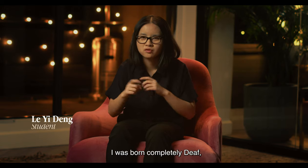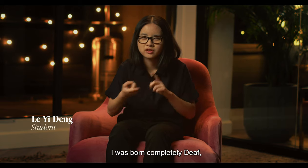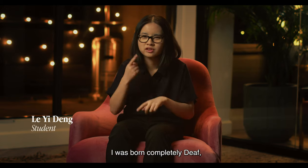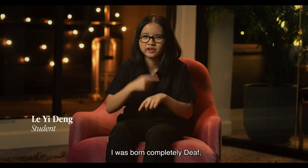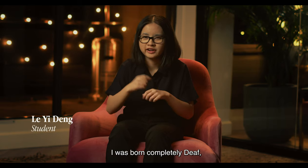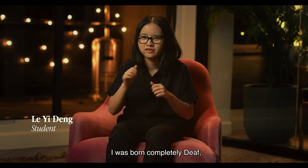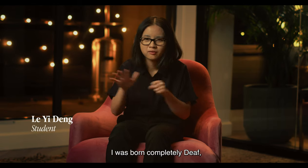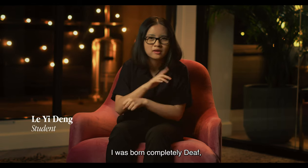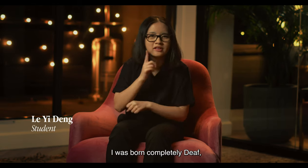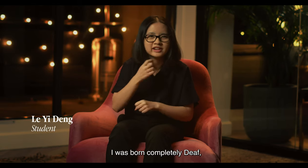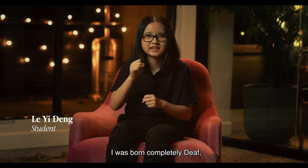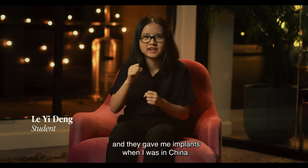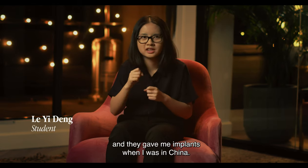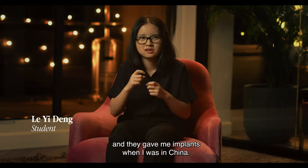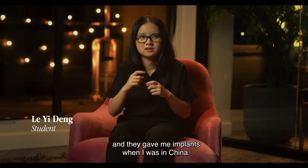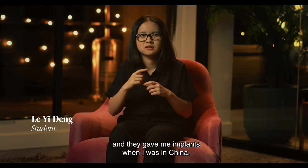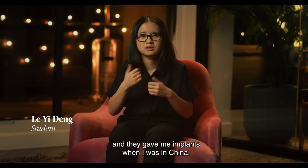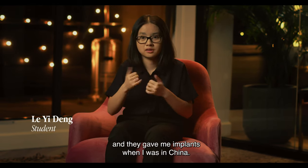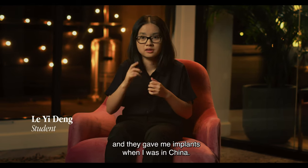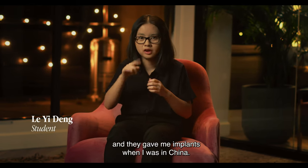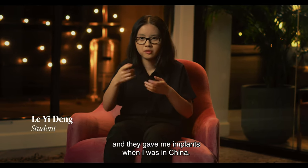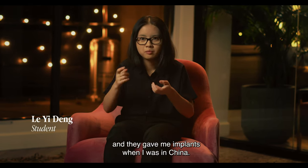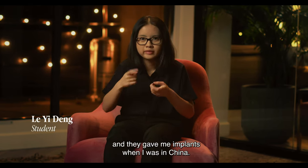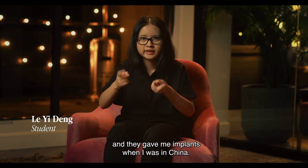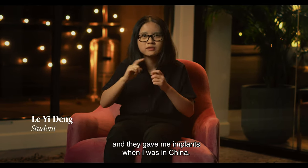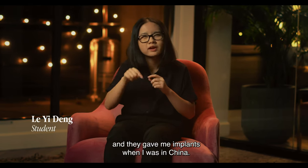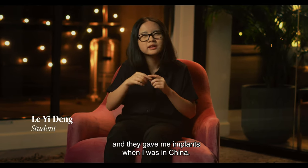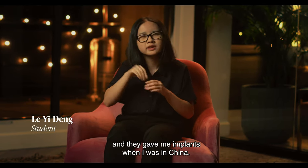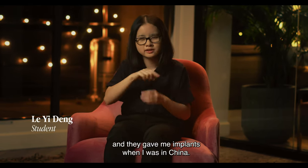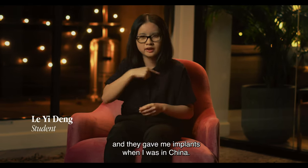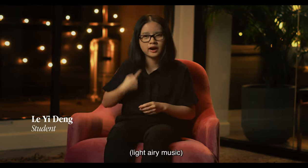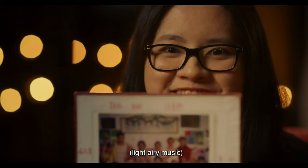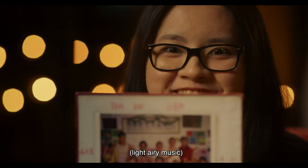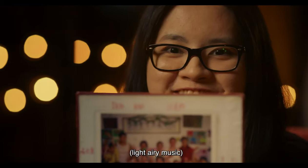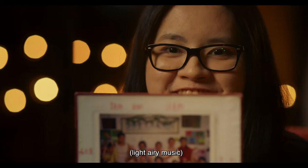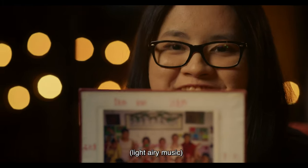I was born completely deaf and they gave me implants when I was in China.